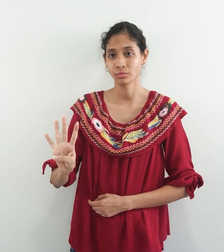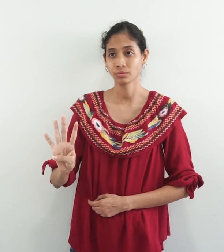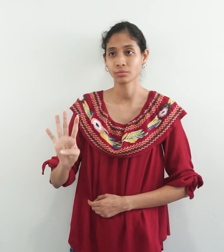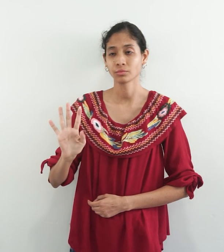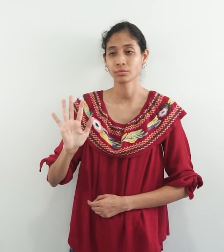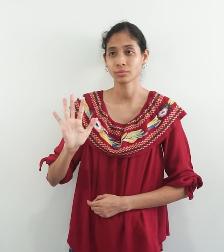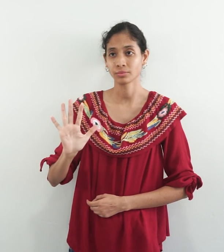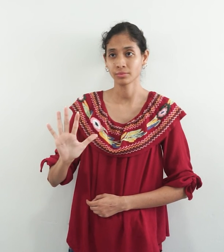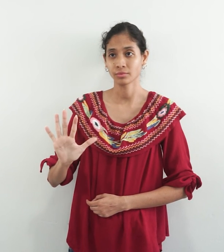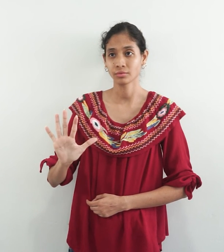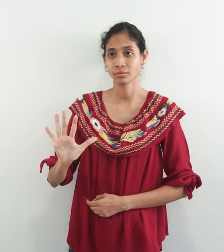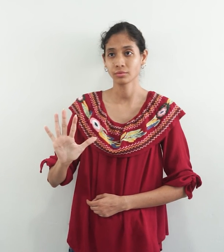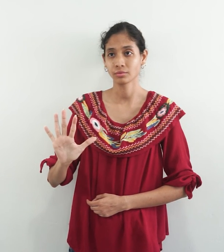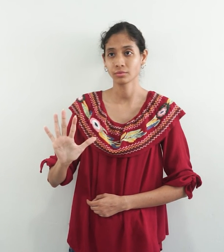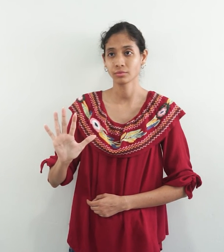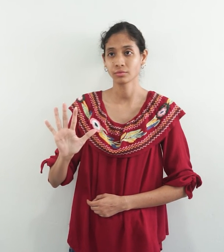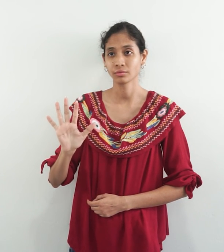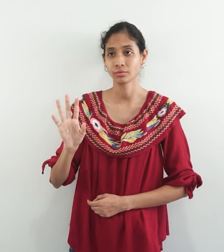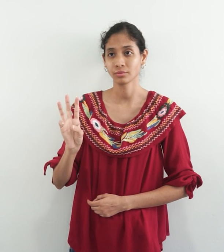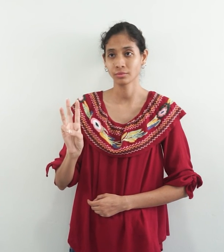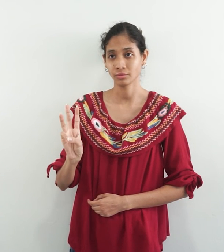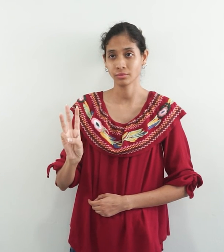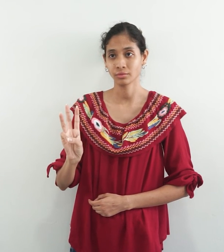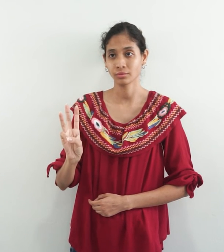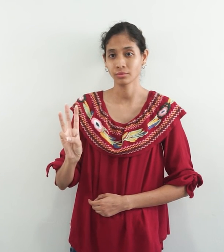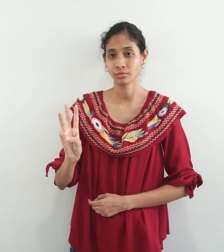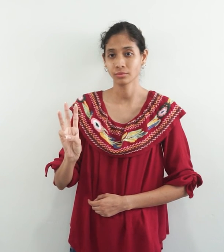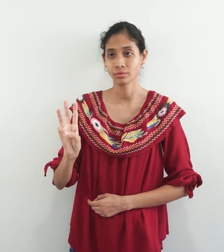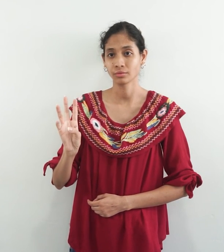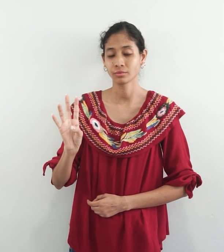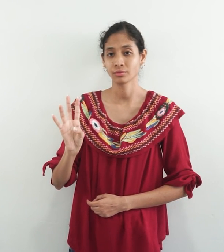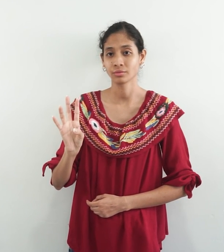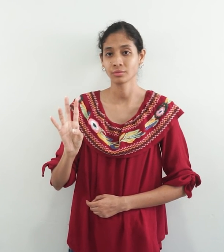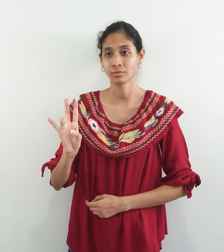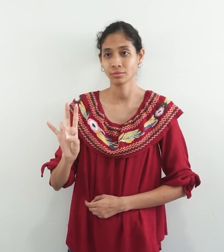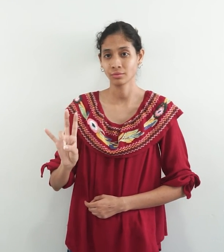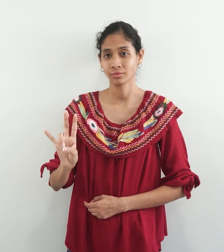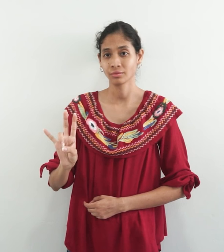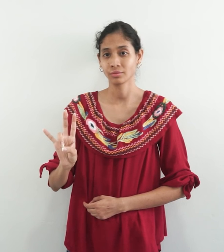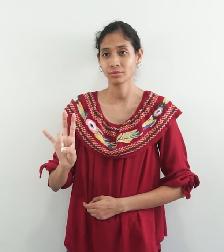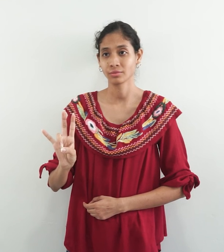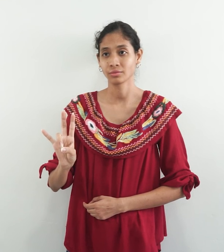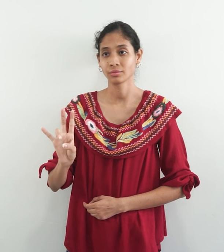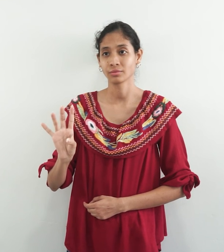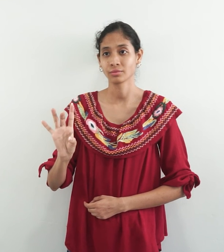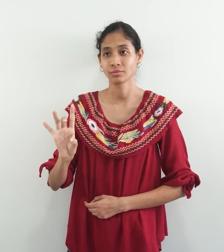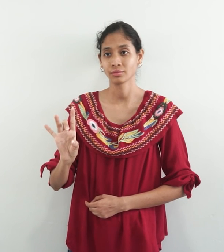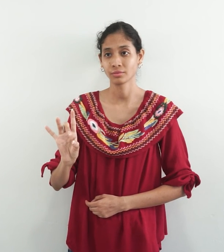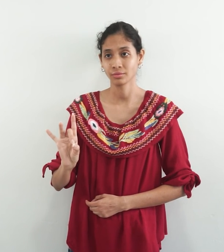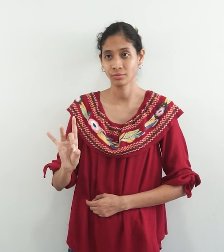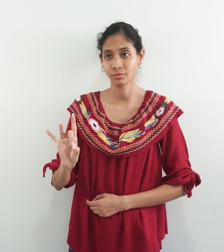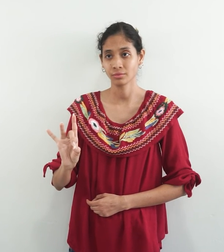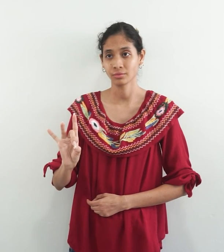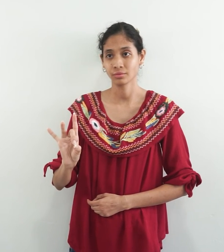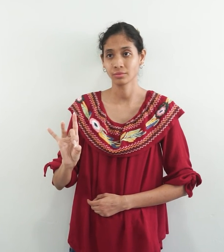5, 6, 7, 8,